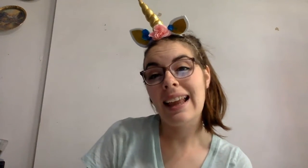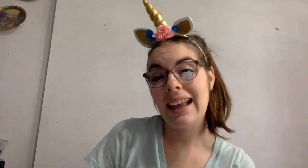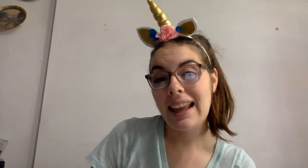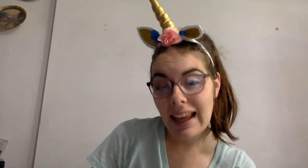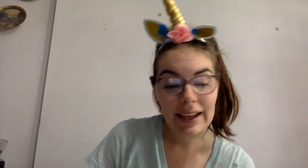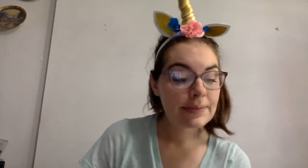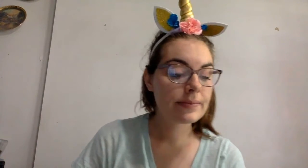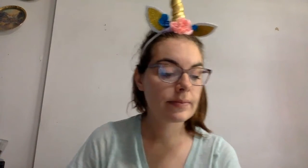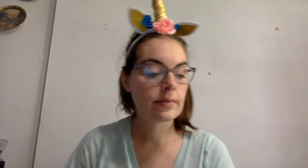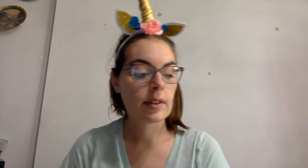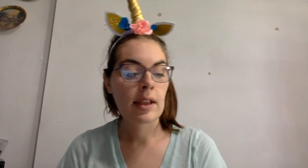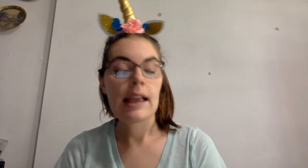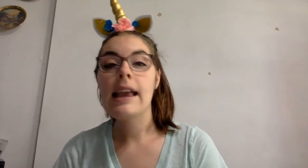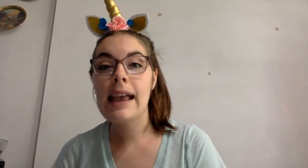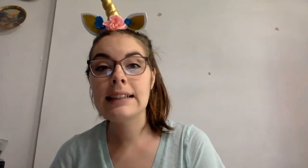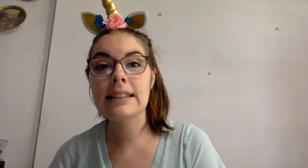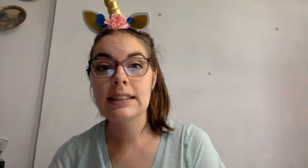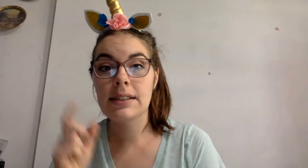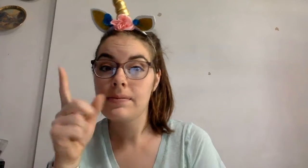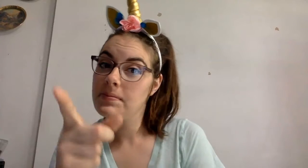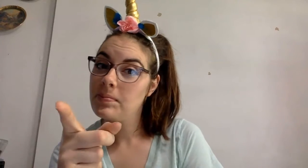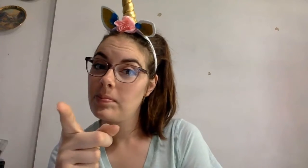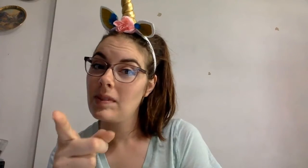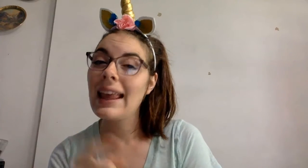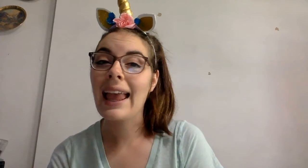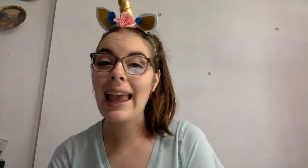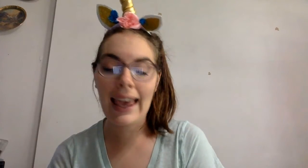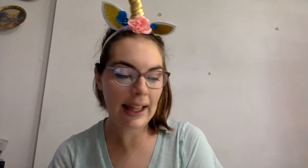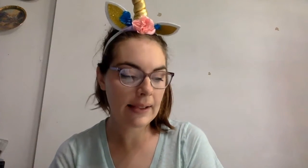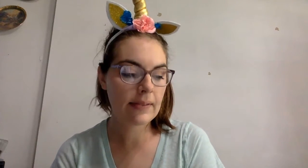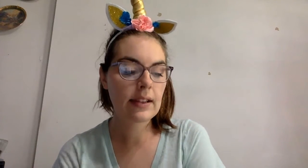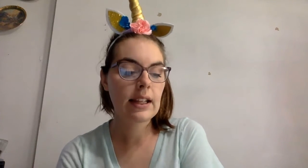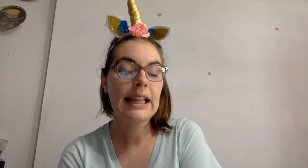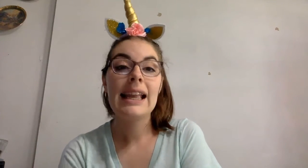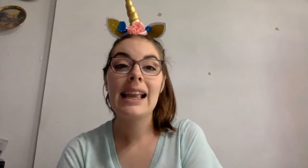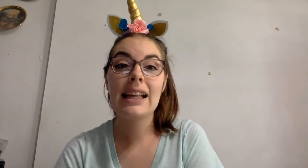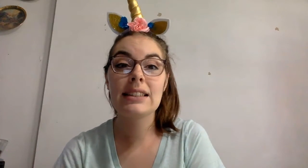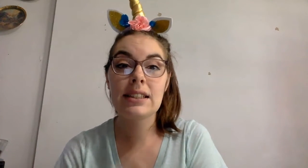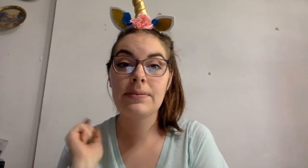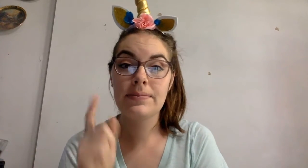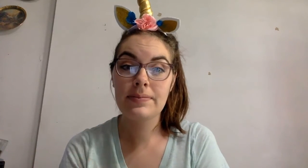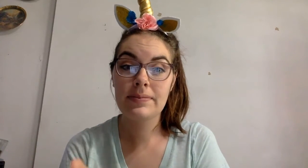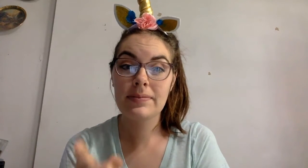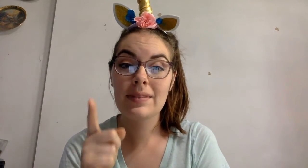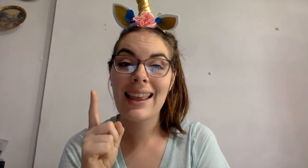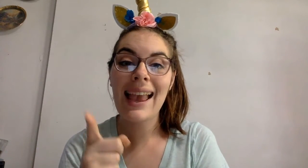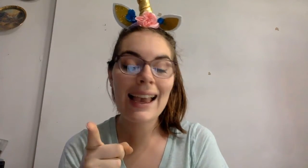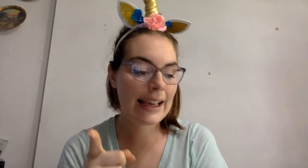Eh. Exit. Eh. Ant. Eh.